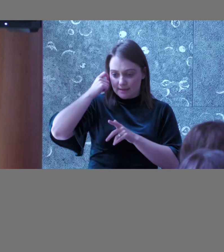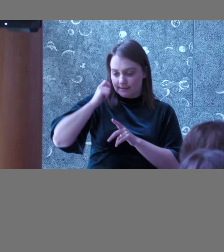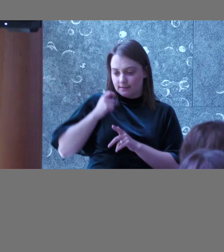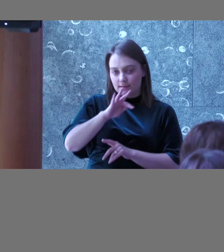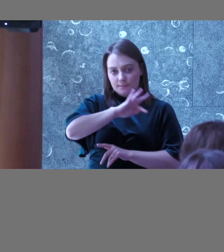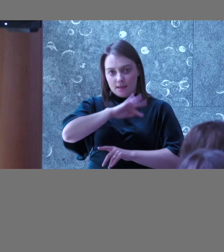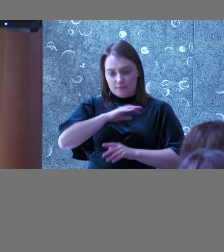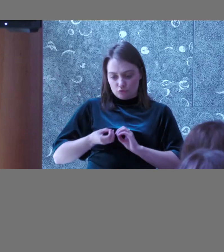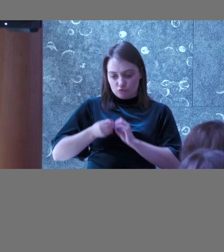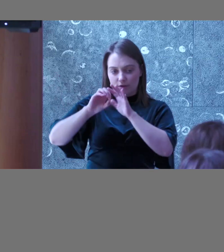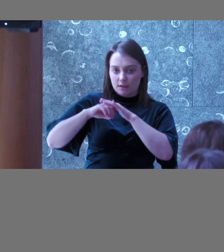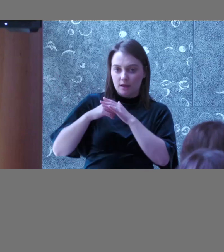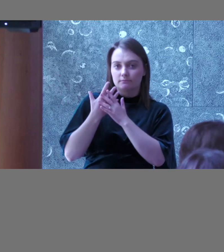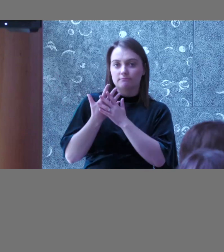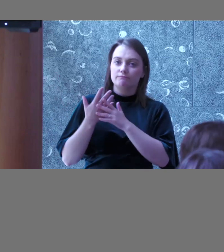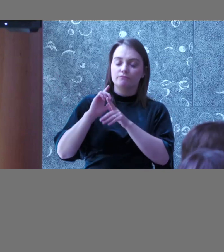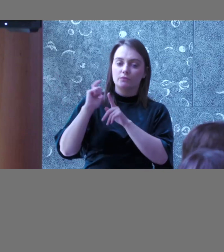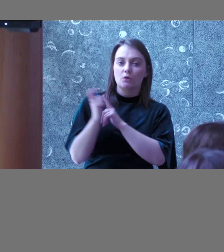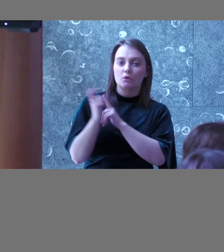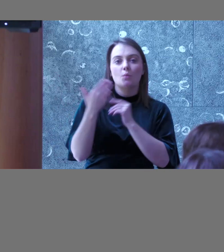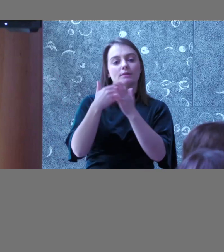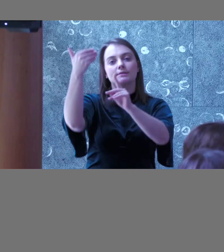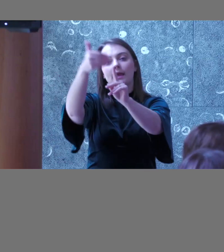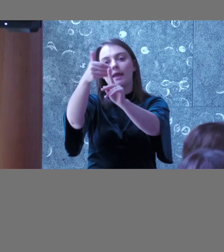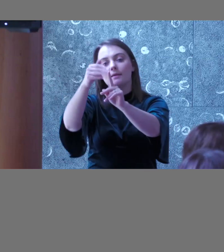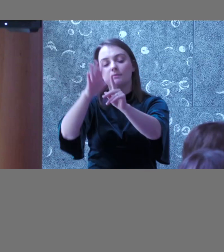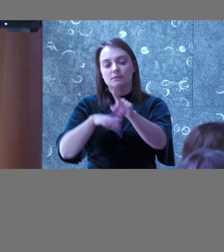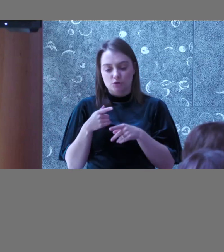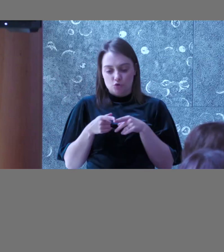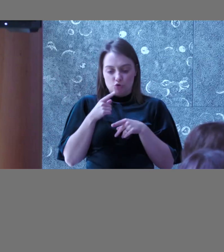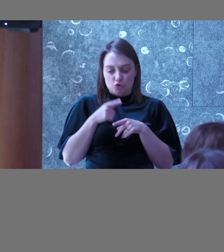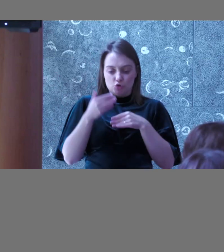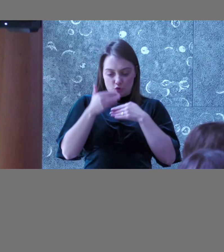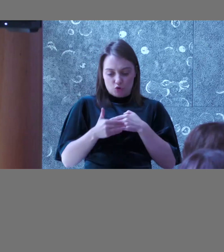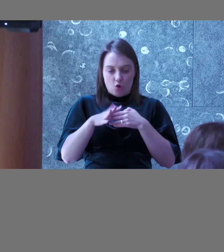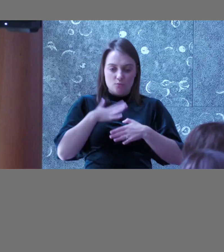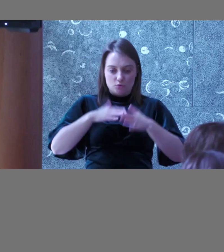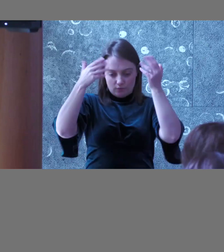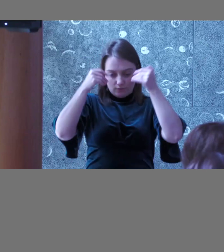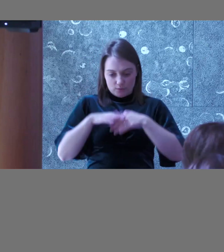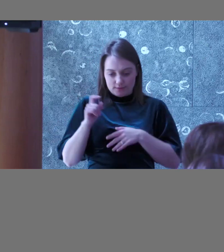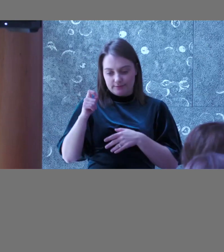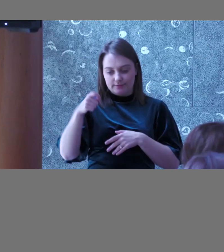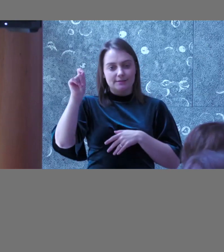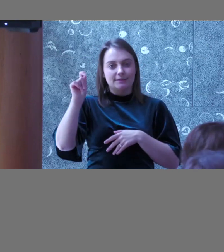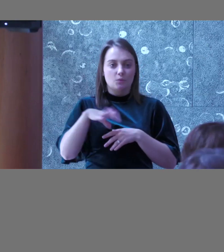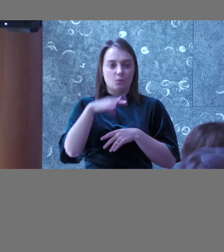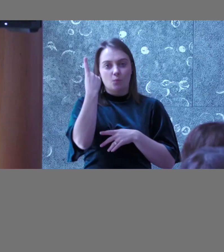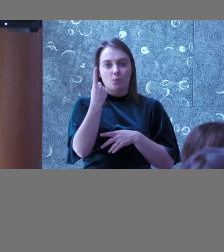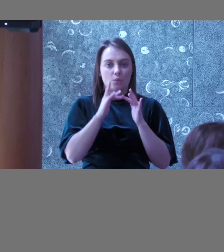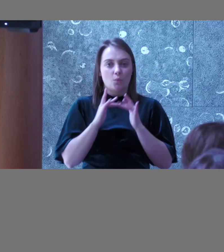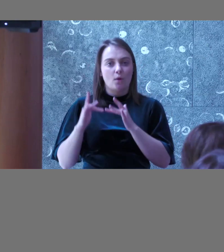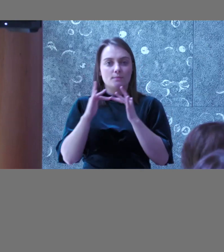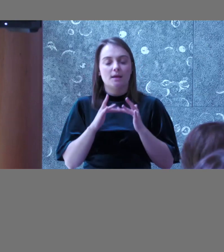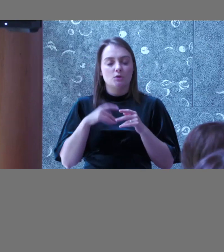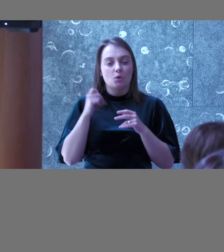embedding that culture. It comes down to what's the end goal. Are you thinking short term, trying to tick off a site or are you trying